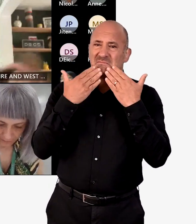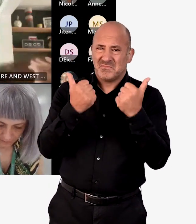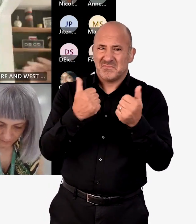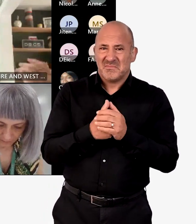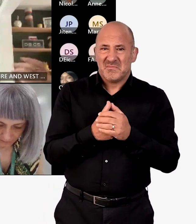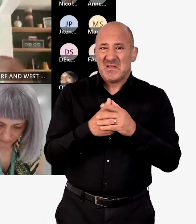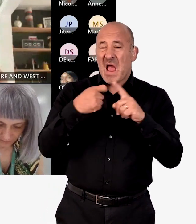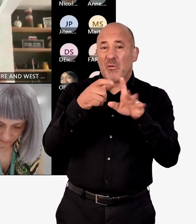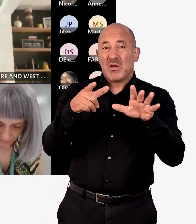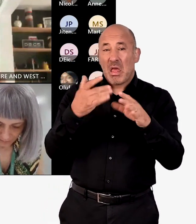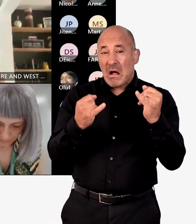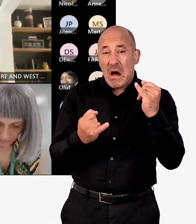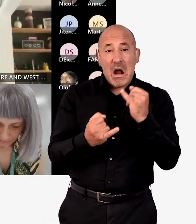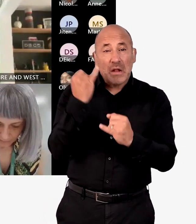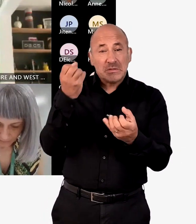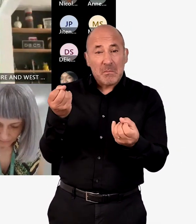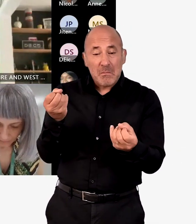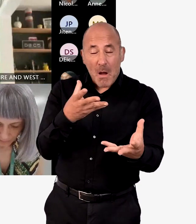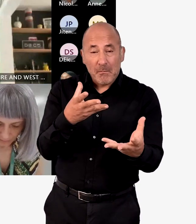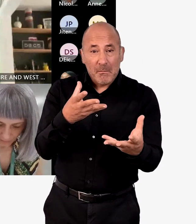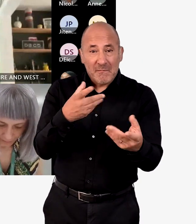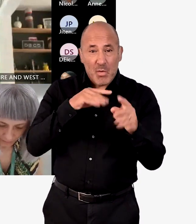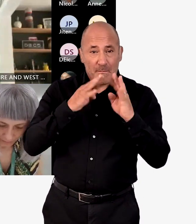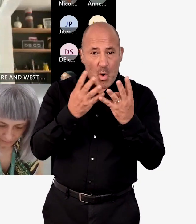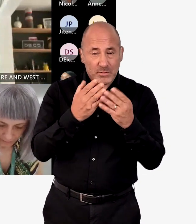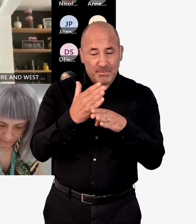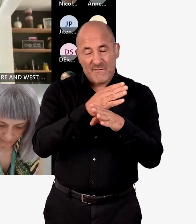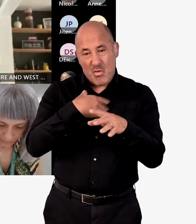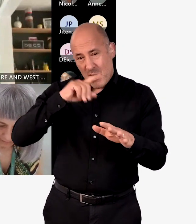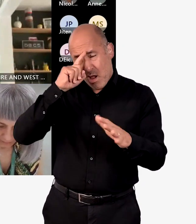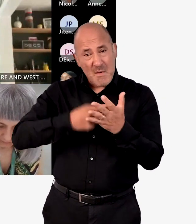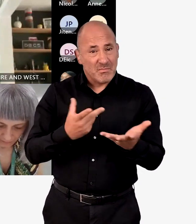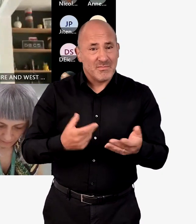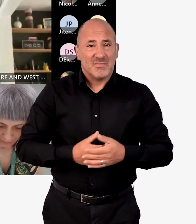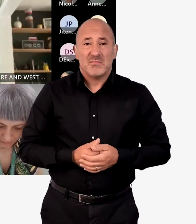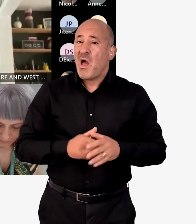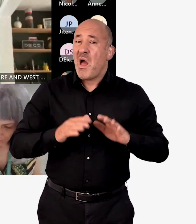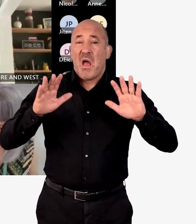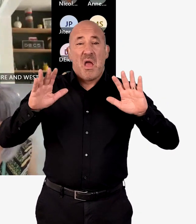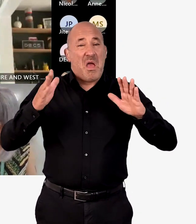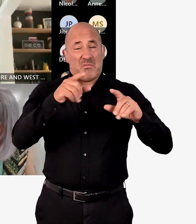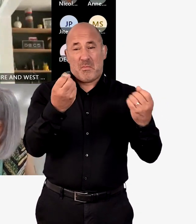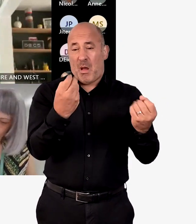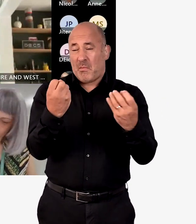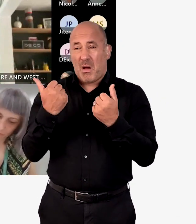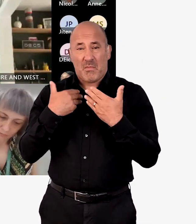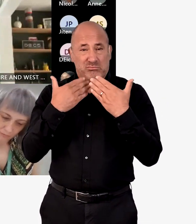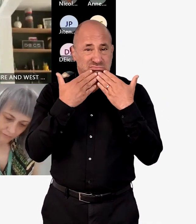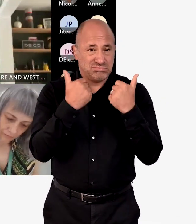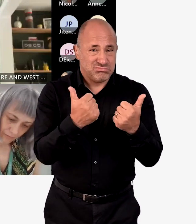Thank you for that, Sarah. Karen, any final comments you want to leave the board with before we go to decision? No, I think I thank you very much for the